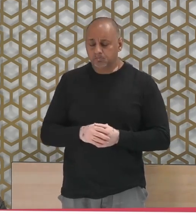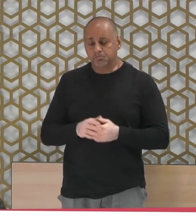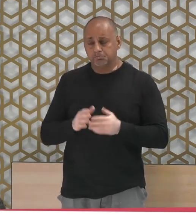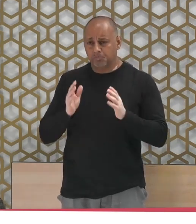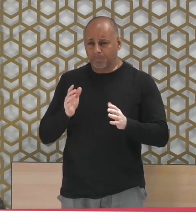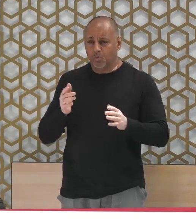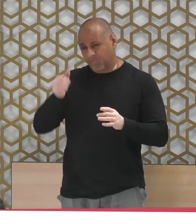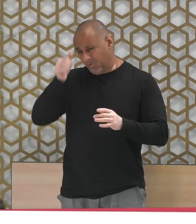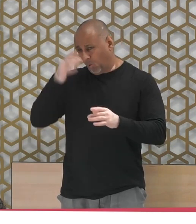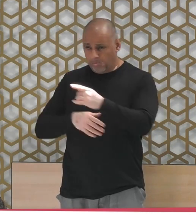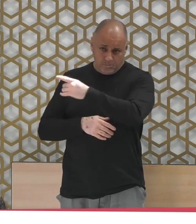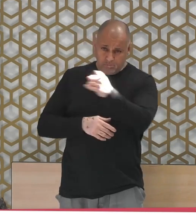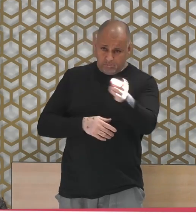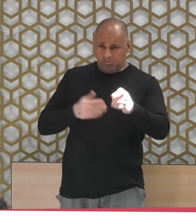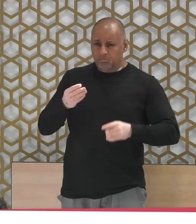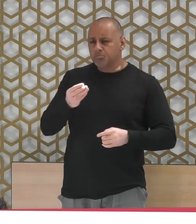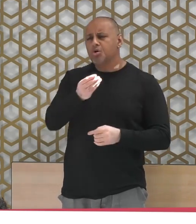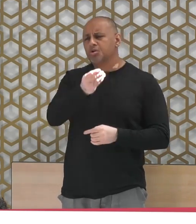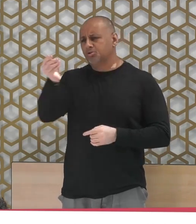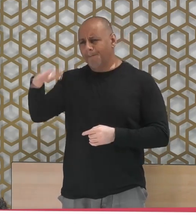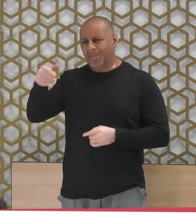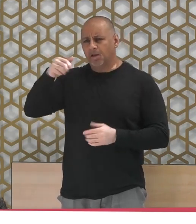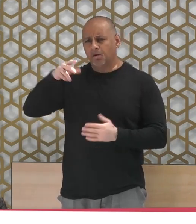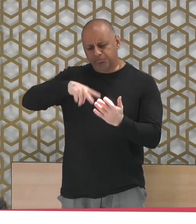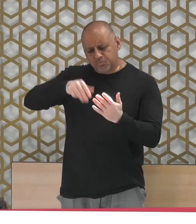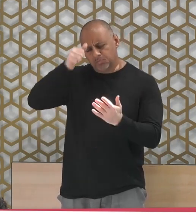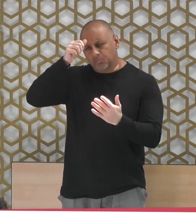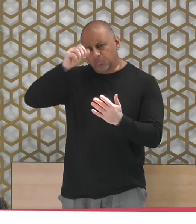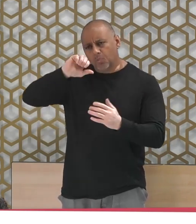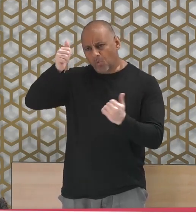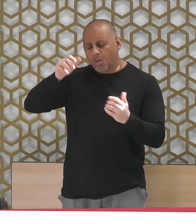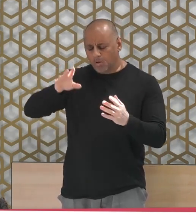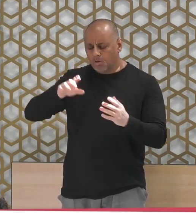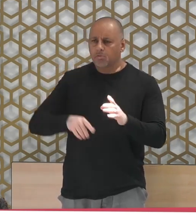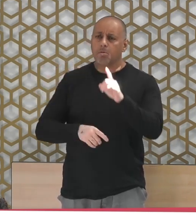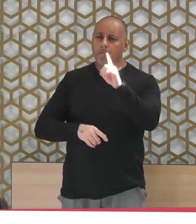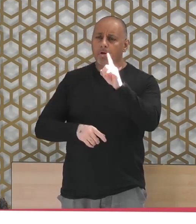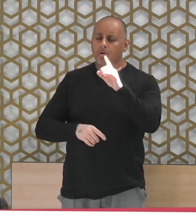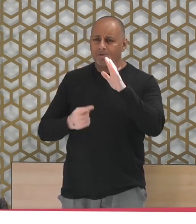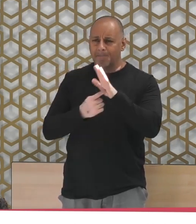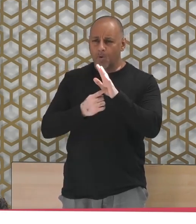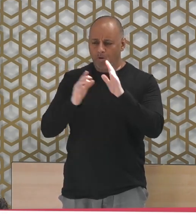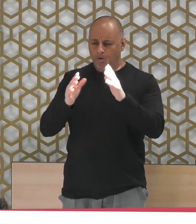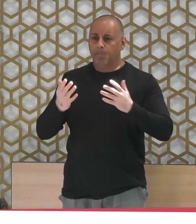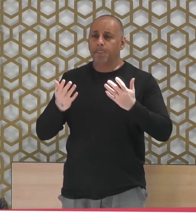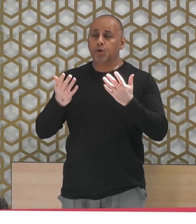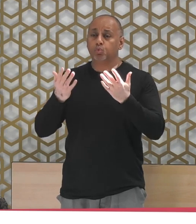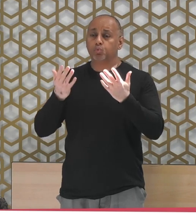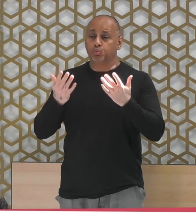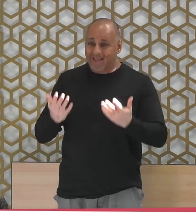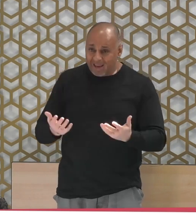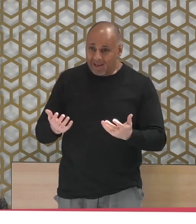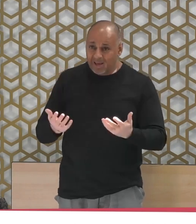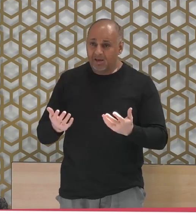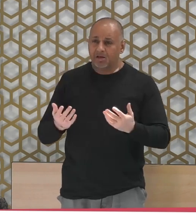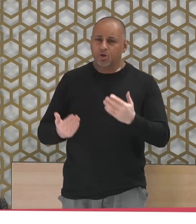many a time. But I just want to reflect on how in this modern day, on the time that we are living in now,